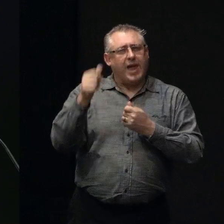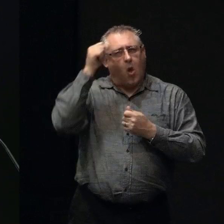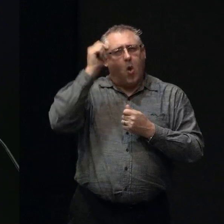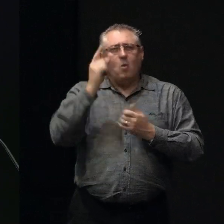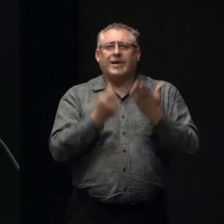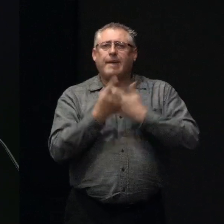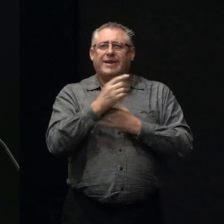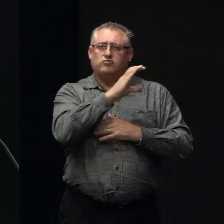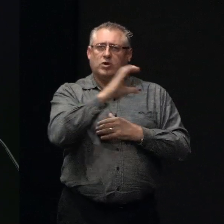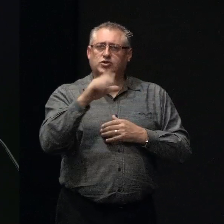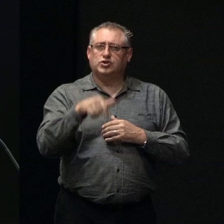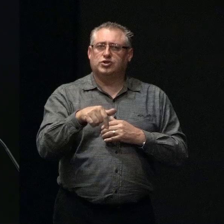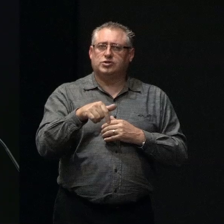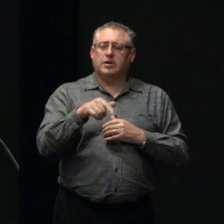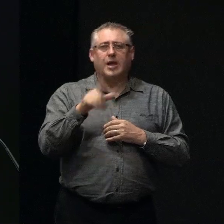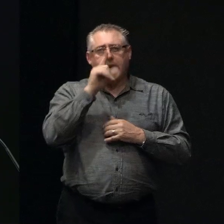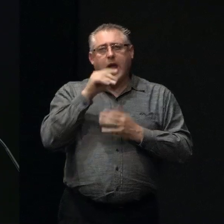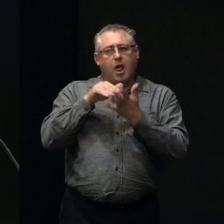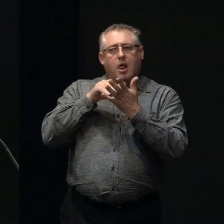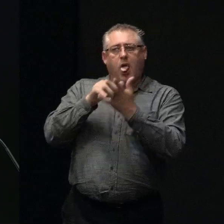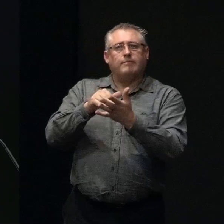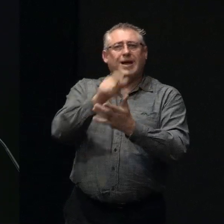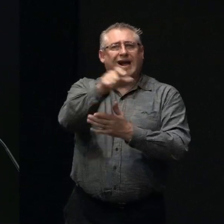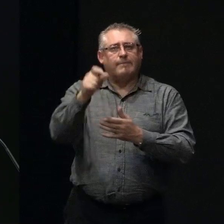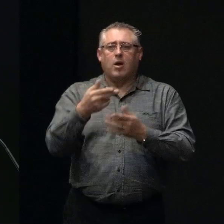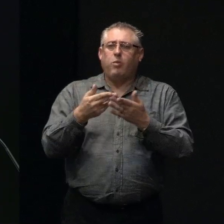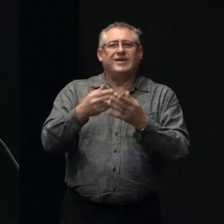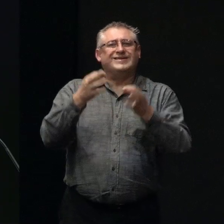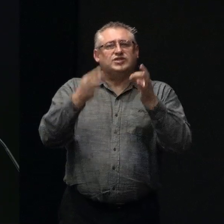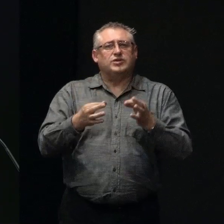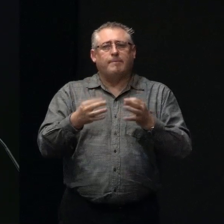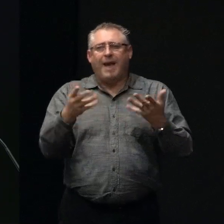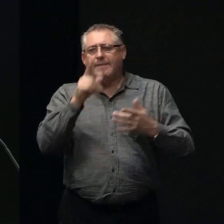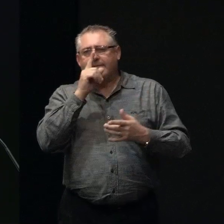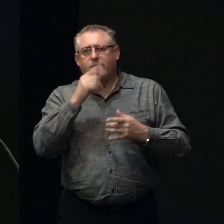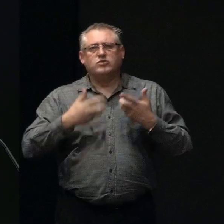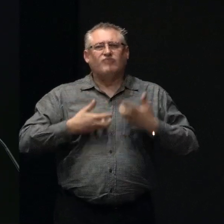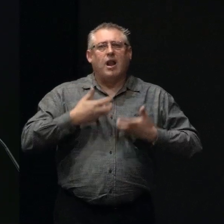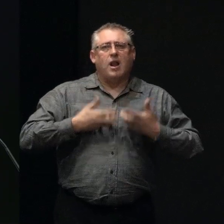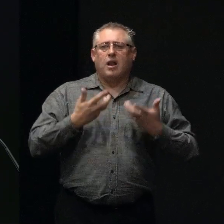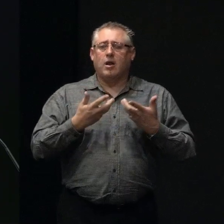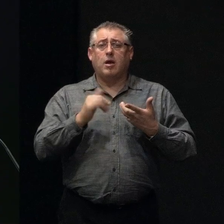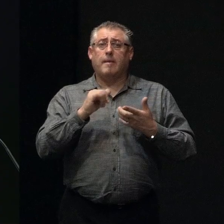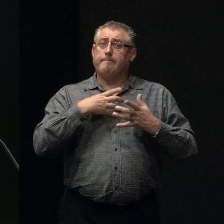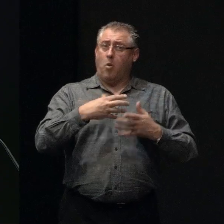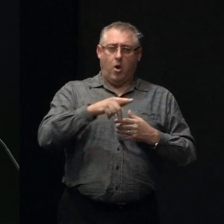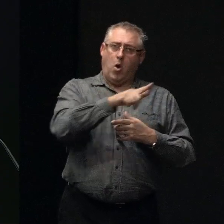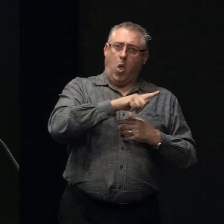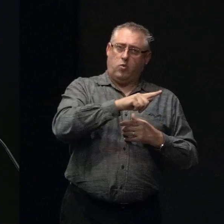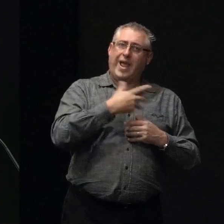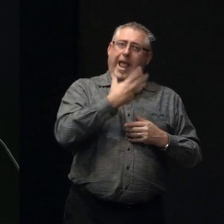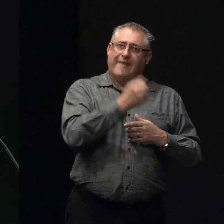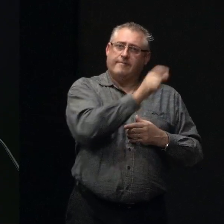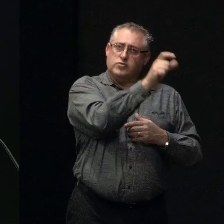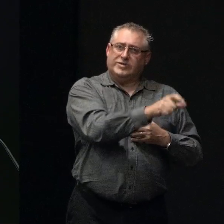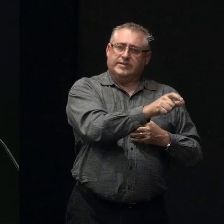and are able to assist our customers with those decisions where perhaps people are struggling and more locally, we've got a person who